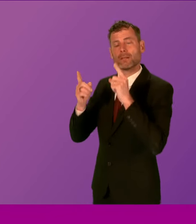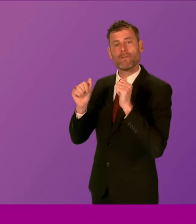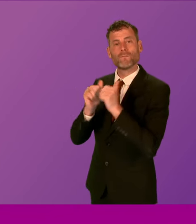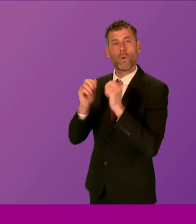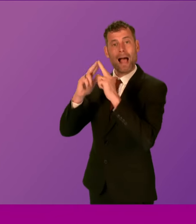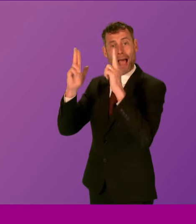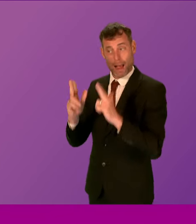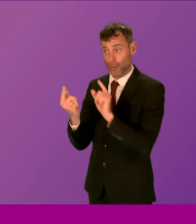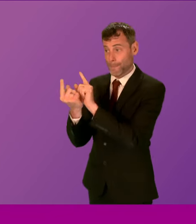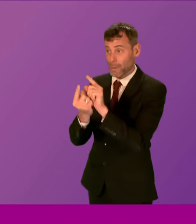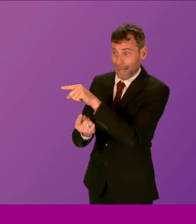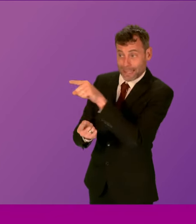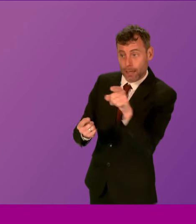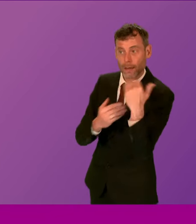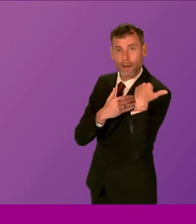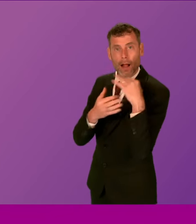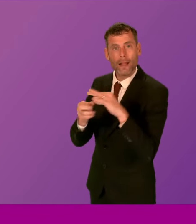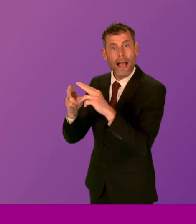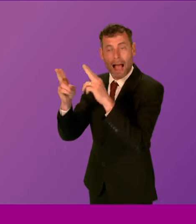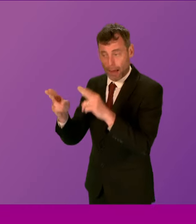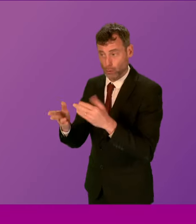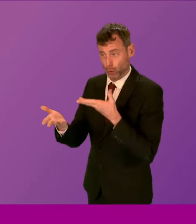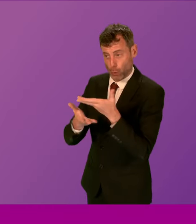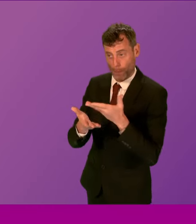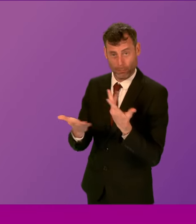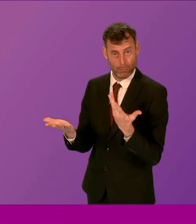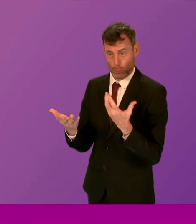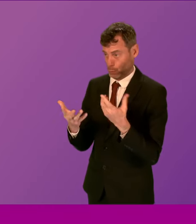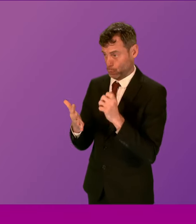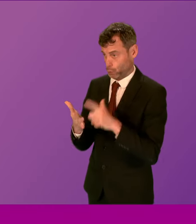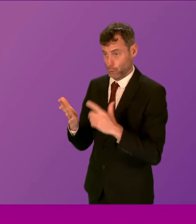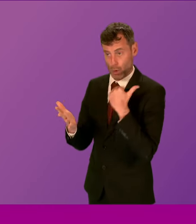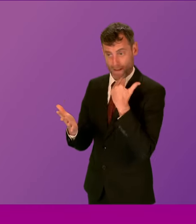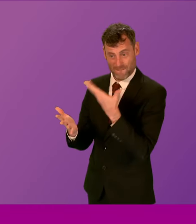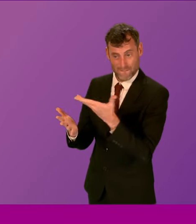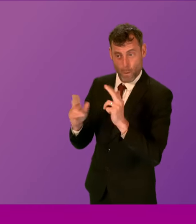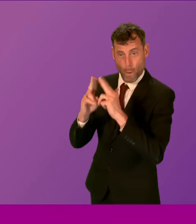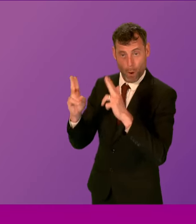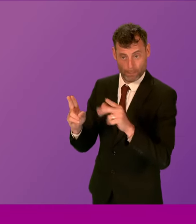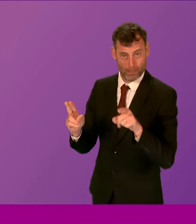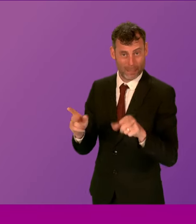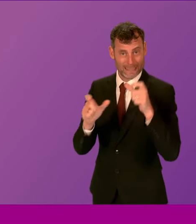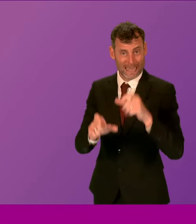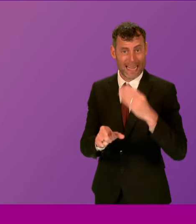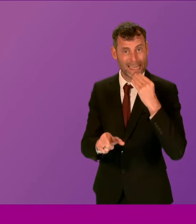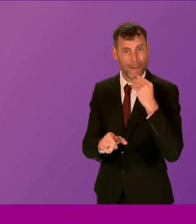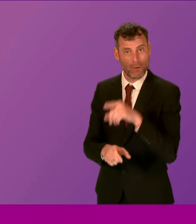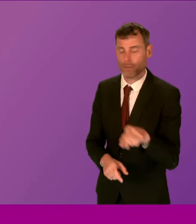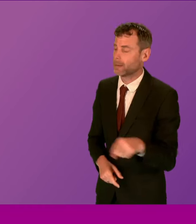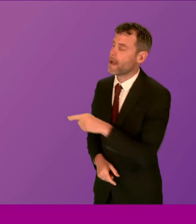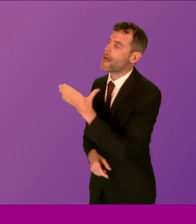housing conveners to discuss homelessness and housing pressures. Pam Duncan-Glancy. I thank the First Minister for that answer.